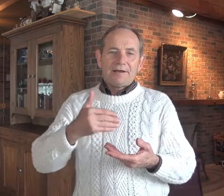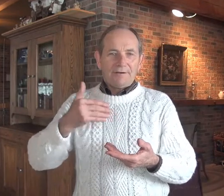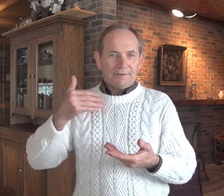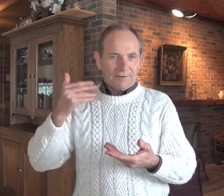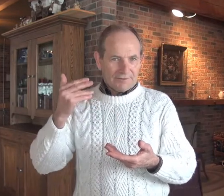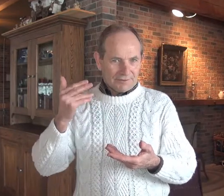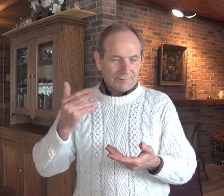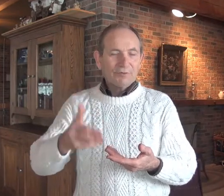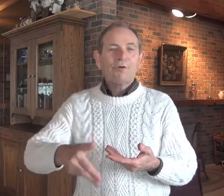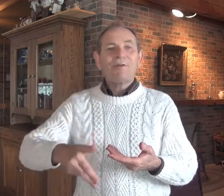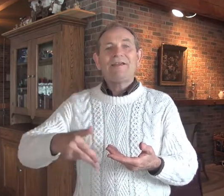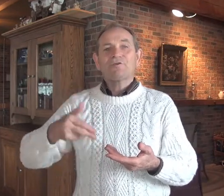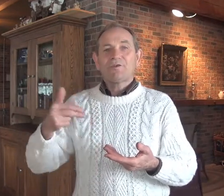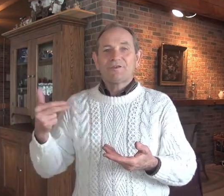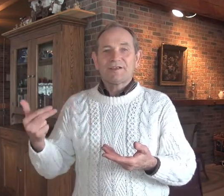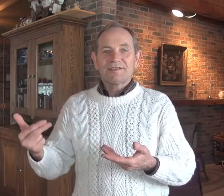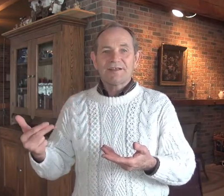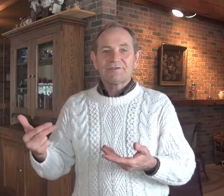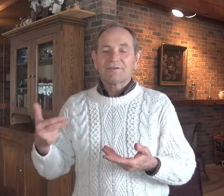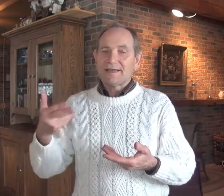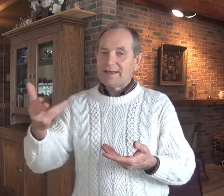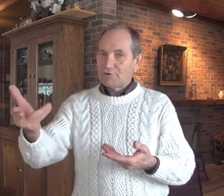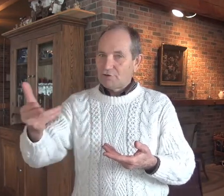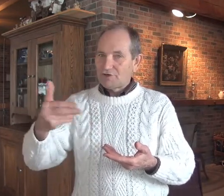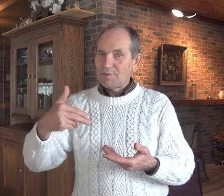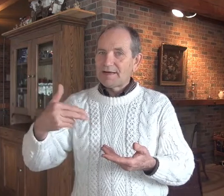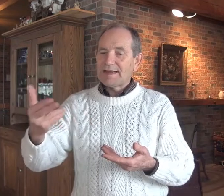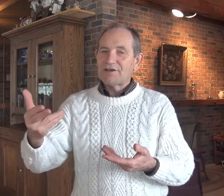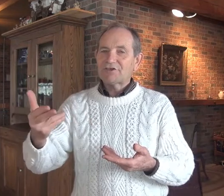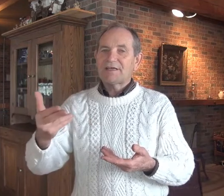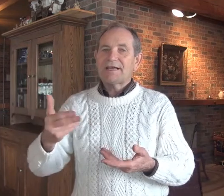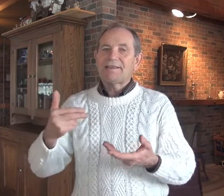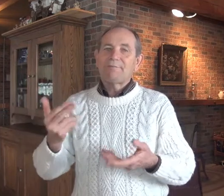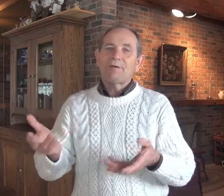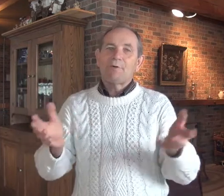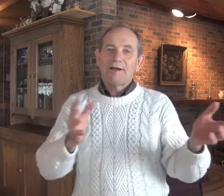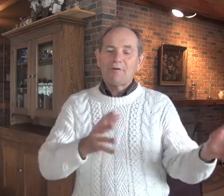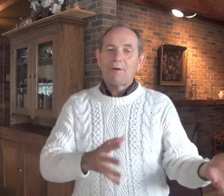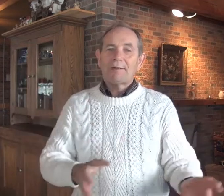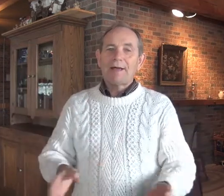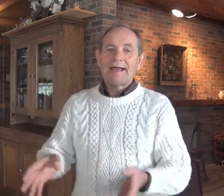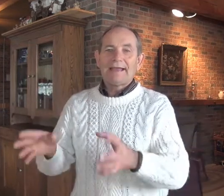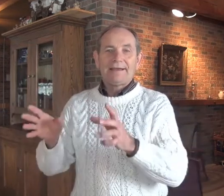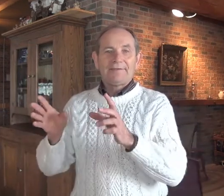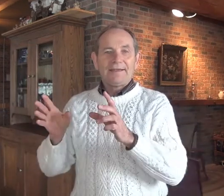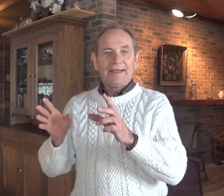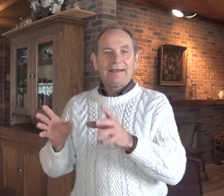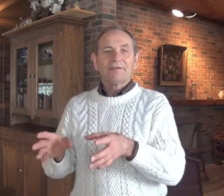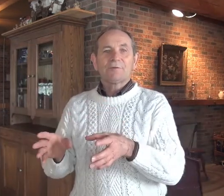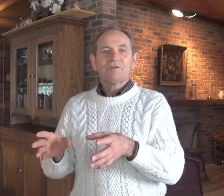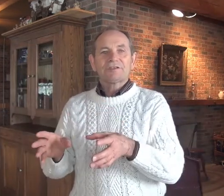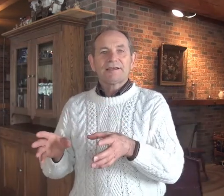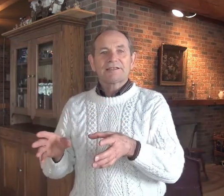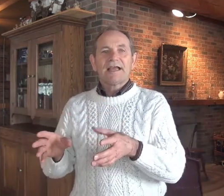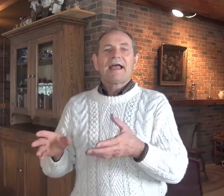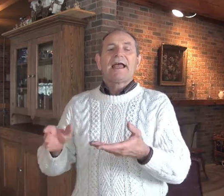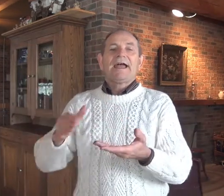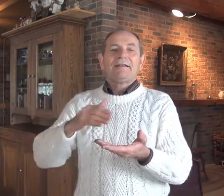had subsequent meetings with the successors, again, good communication, and then we brought everybody back in at the end of the process and